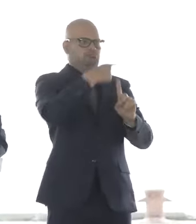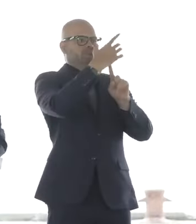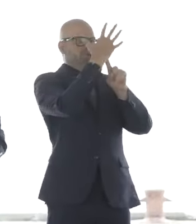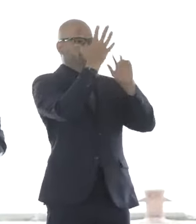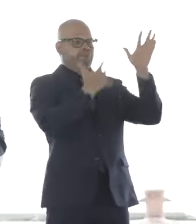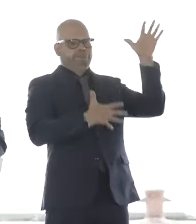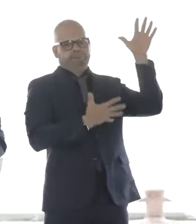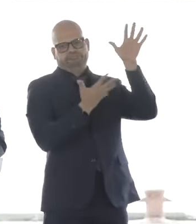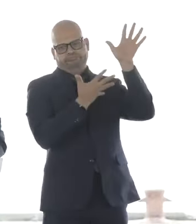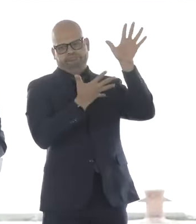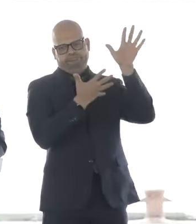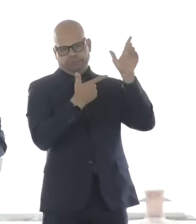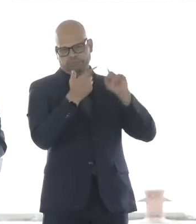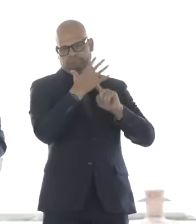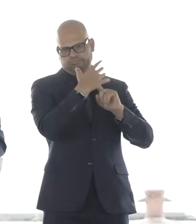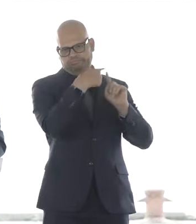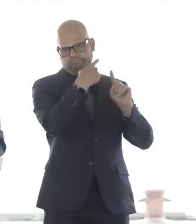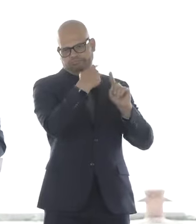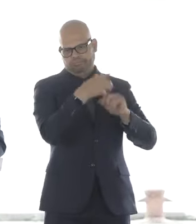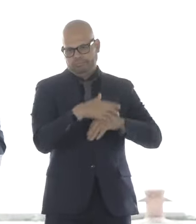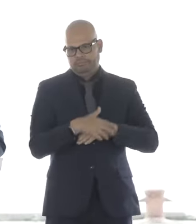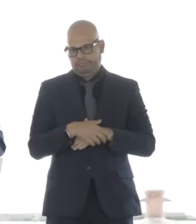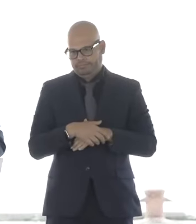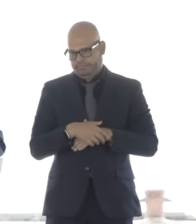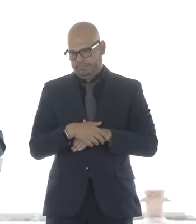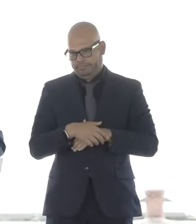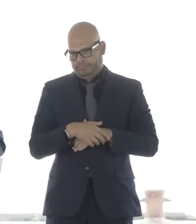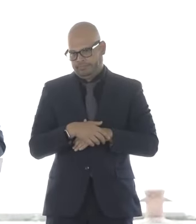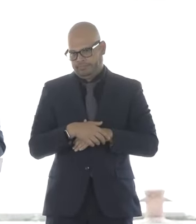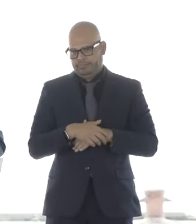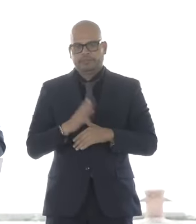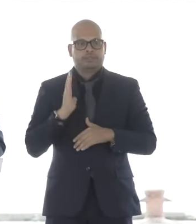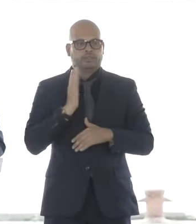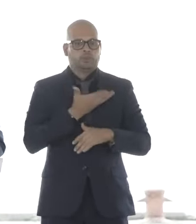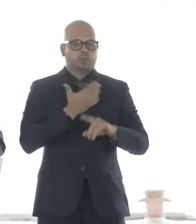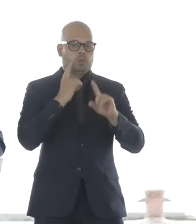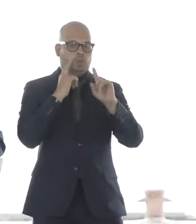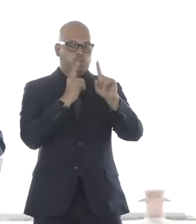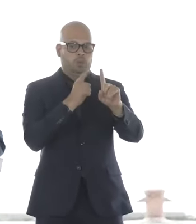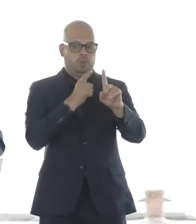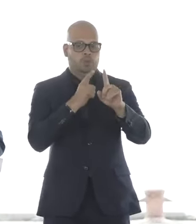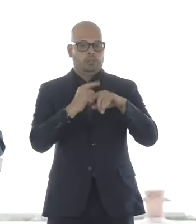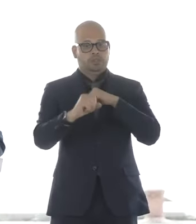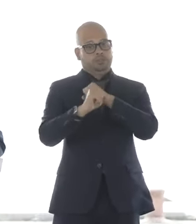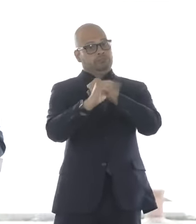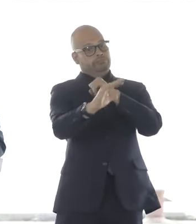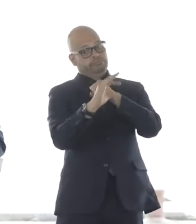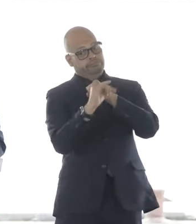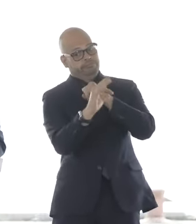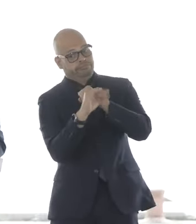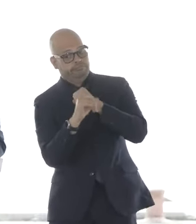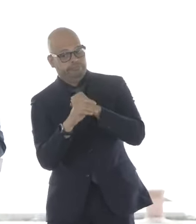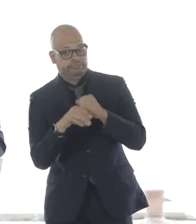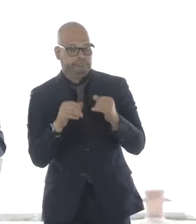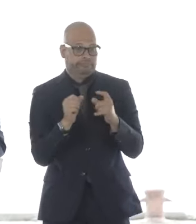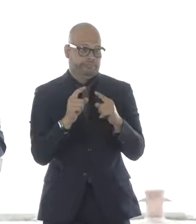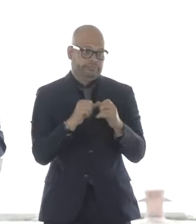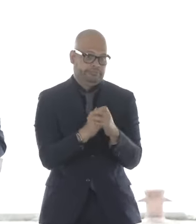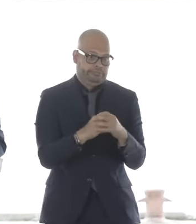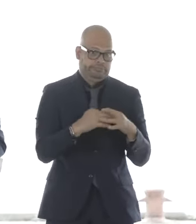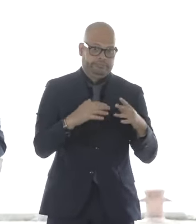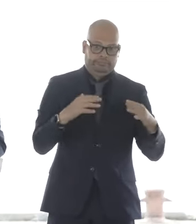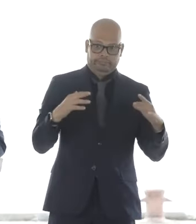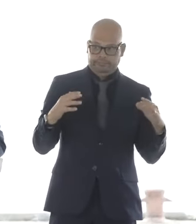MarEd's mission and responsibility is to foster, promote, and develop the maritime industry to meet our nation's economic and security